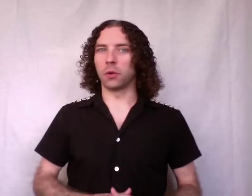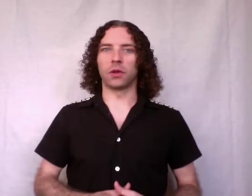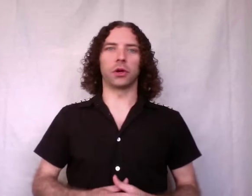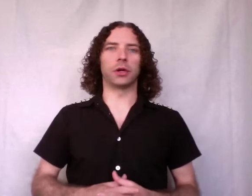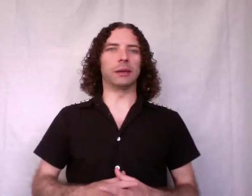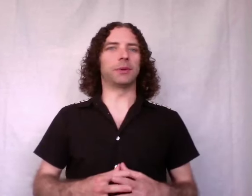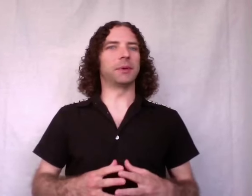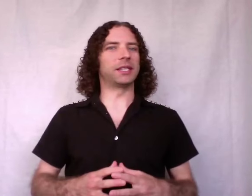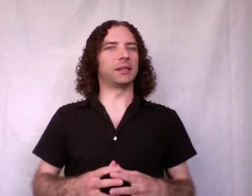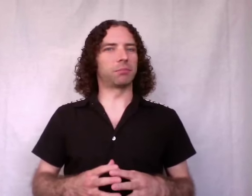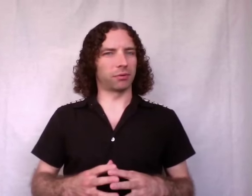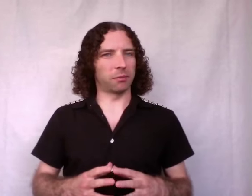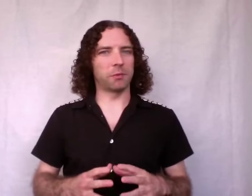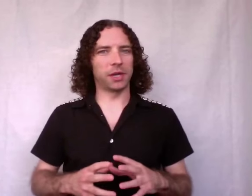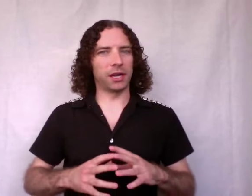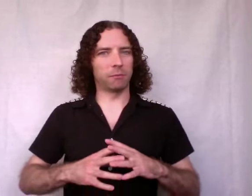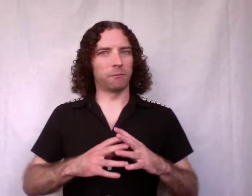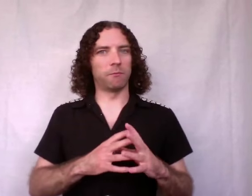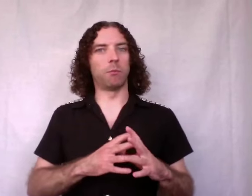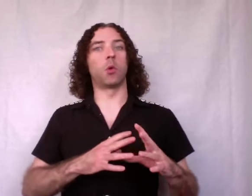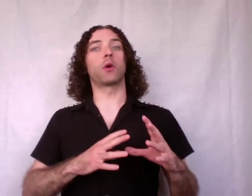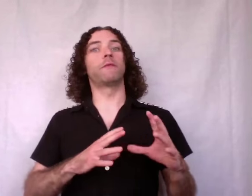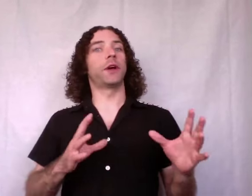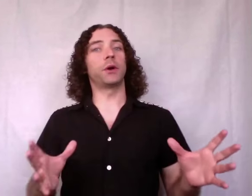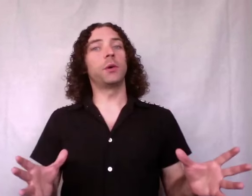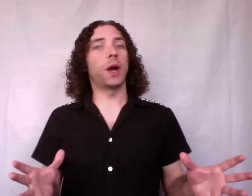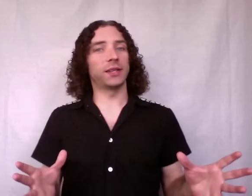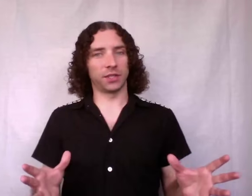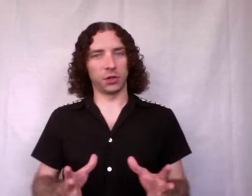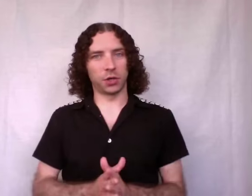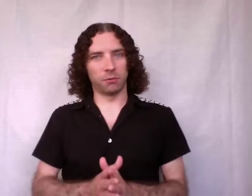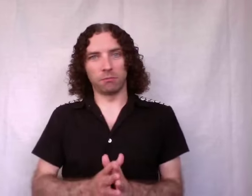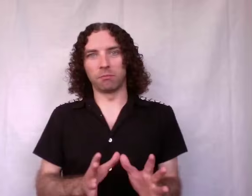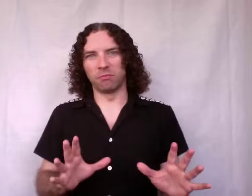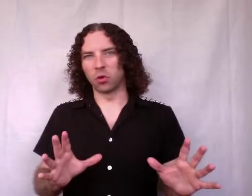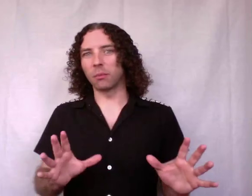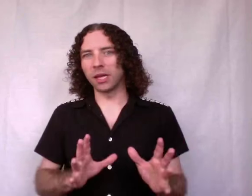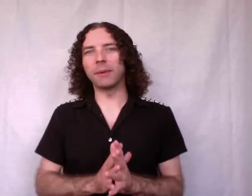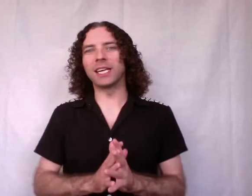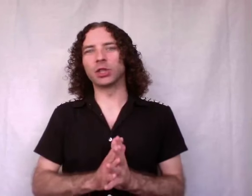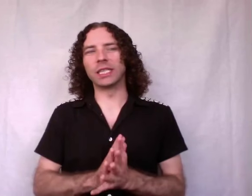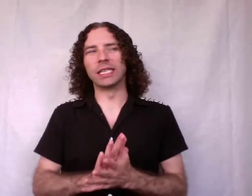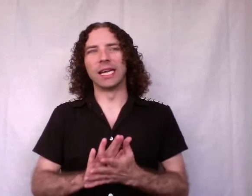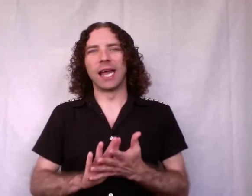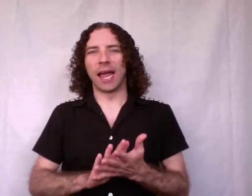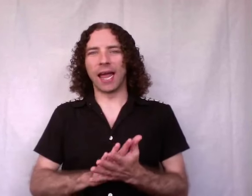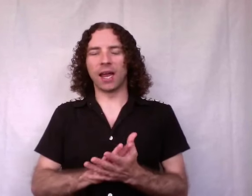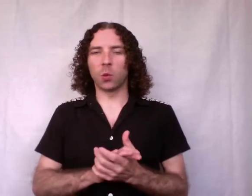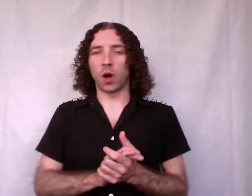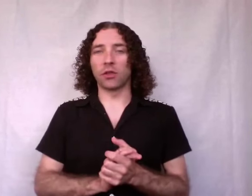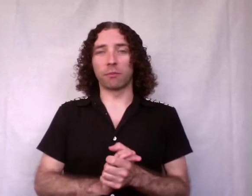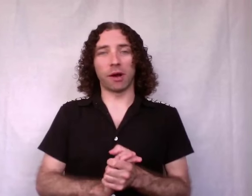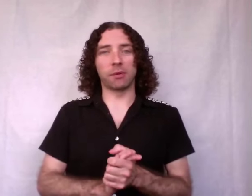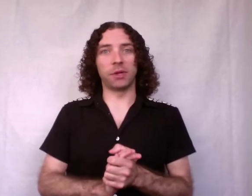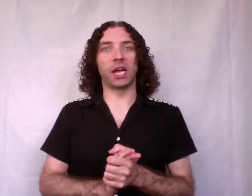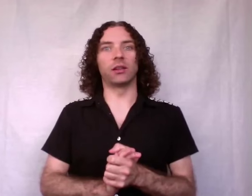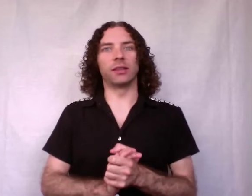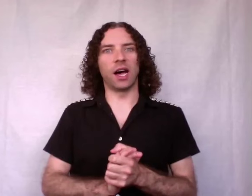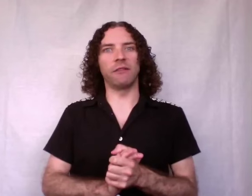They're implemented probably in more varied ways than you could normally imagine, and why they're probably a lot